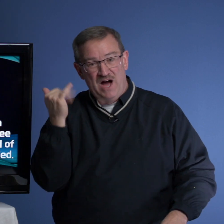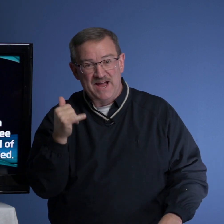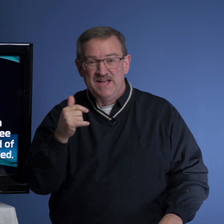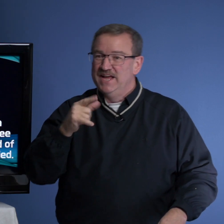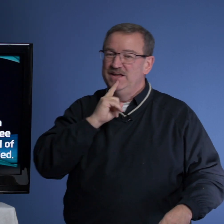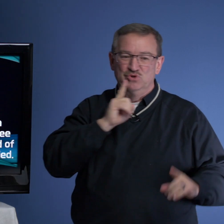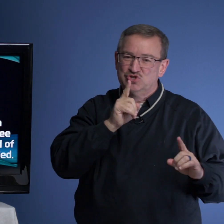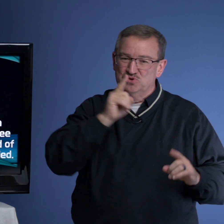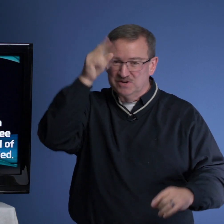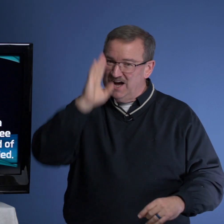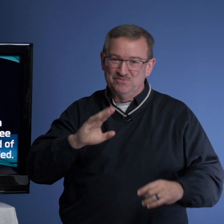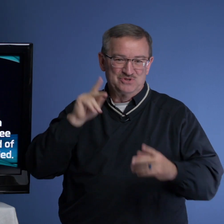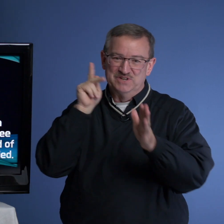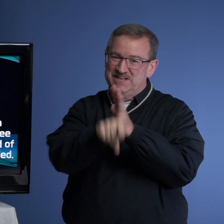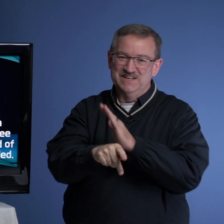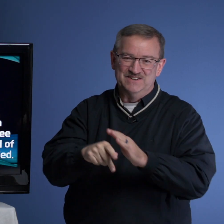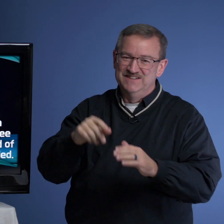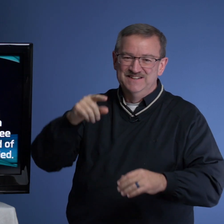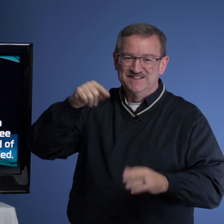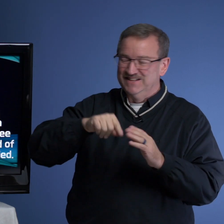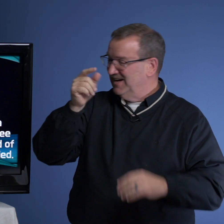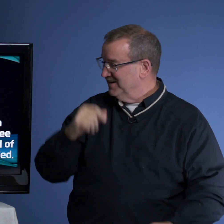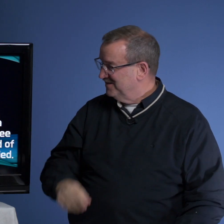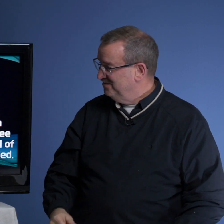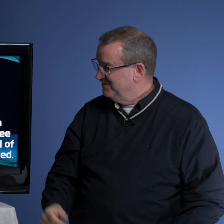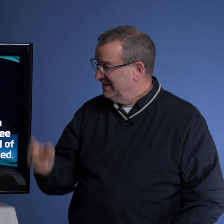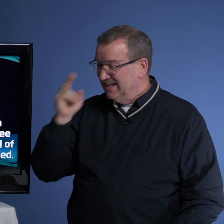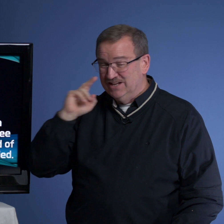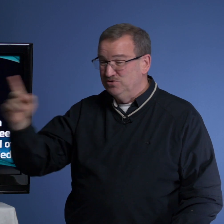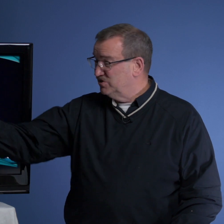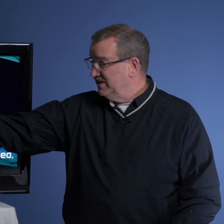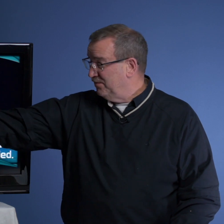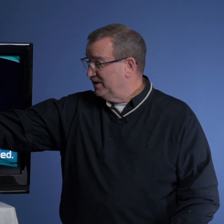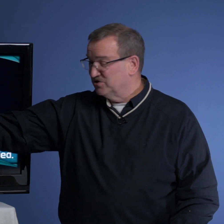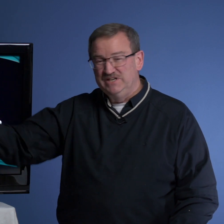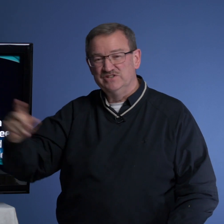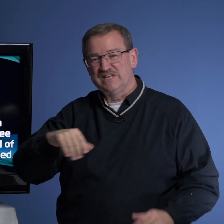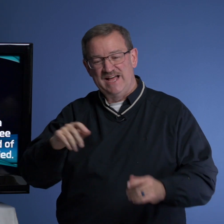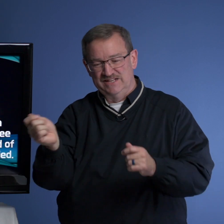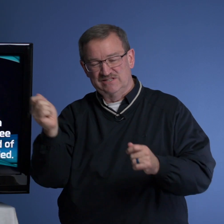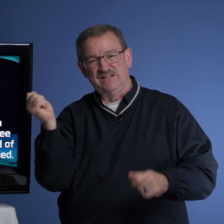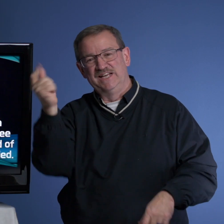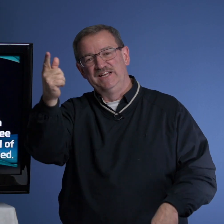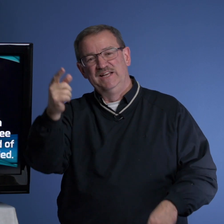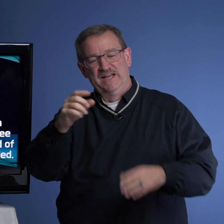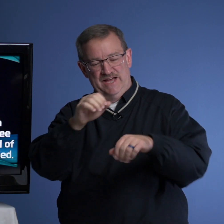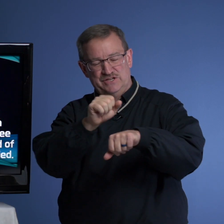Why? He was sure God was going to kill Goliath. And if you see that picture, he just had his sling and a